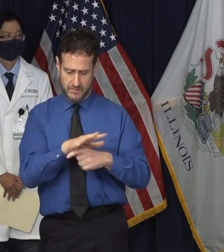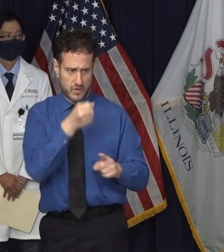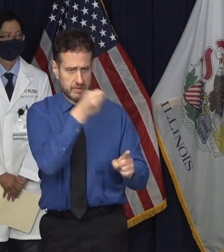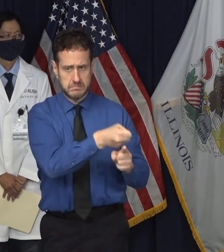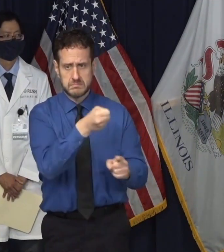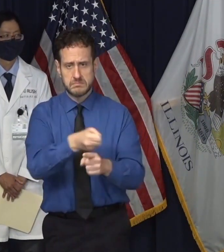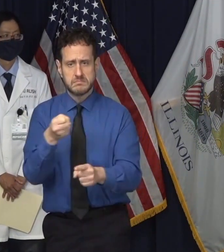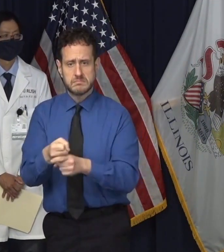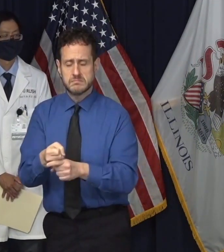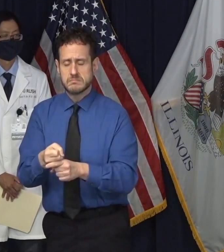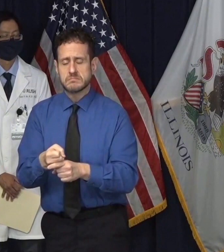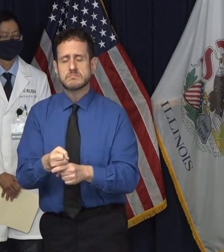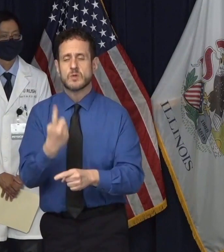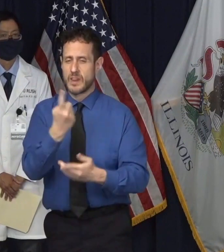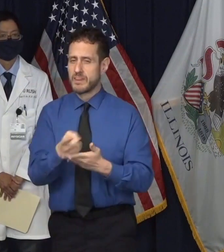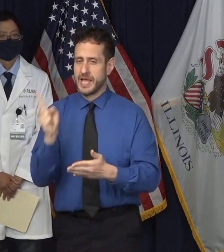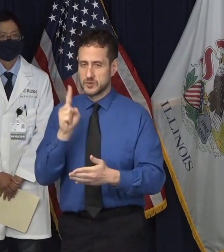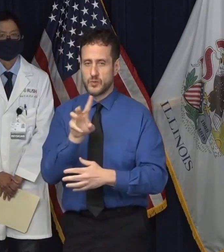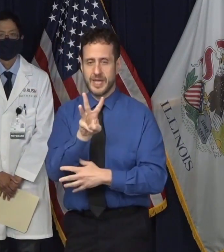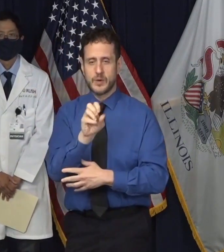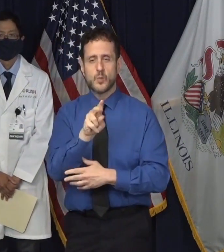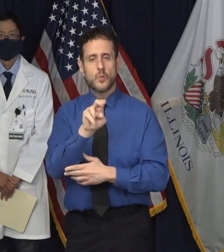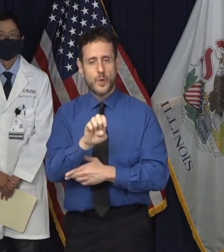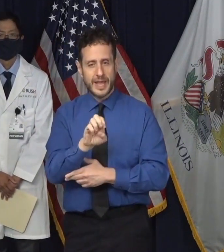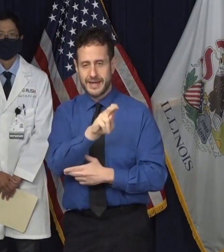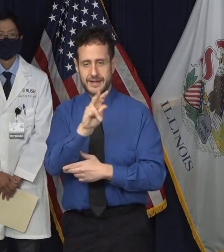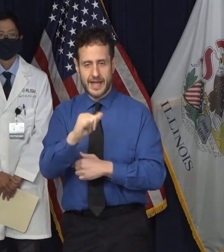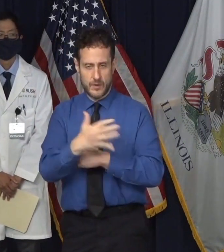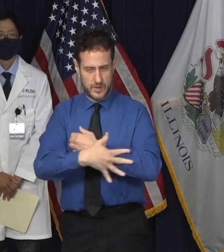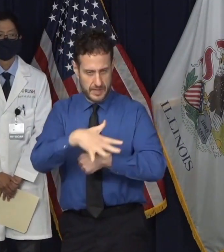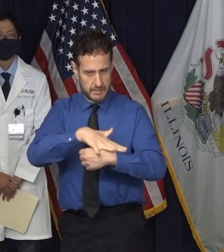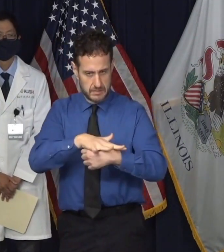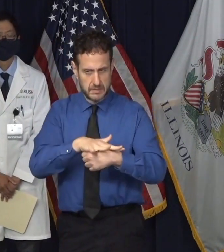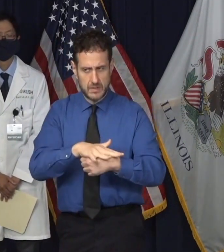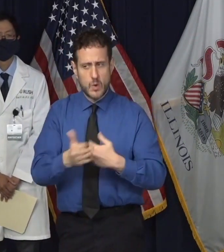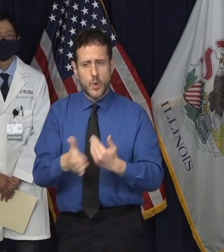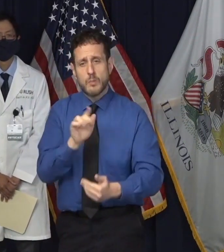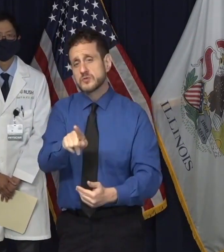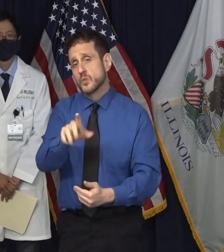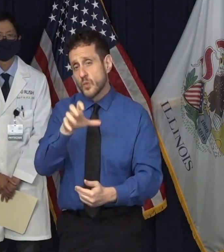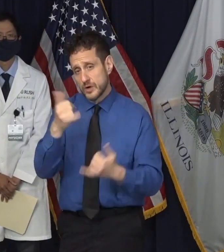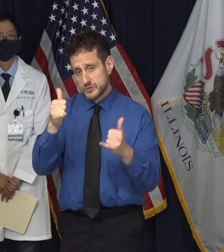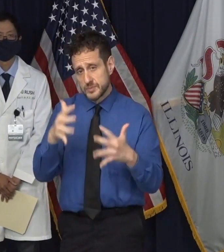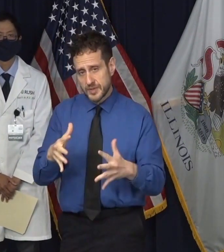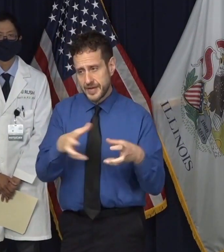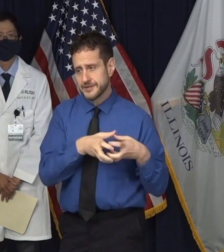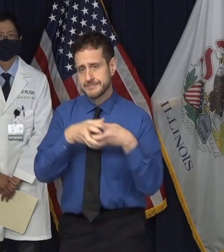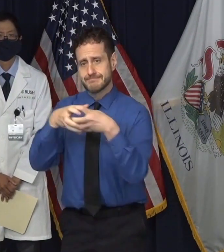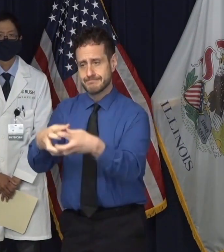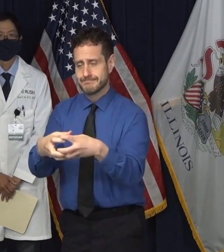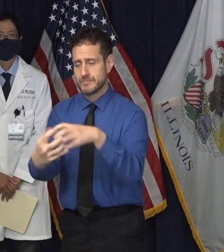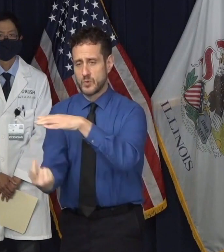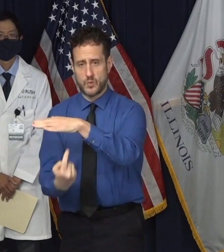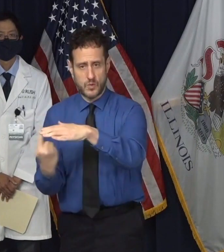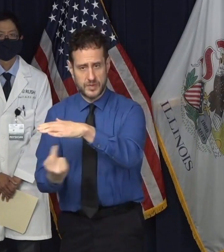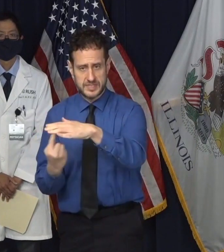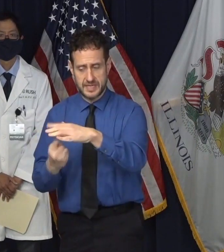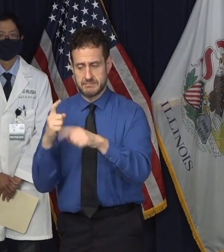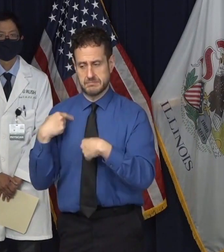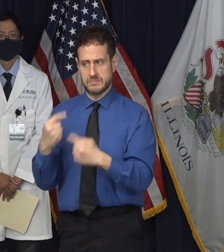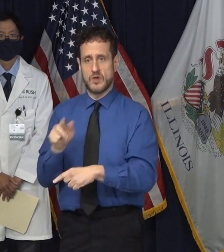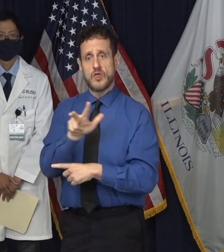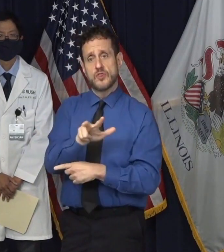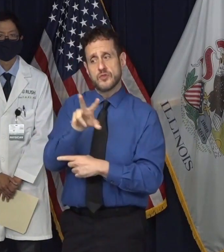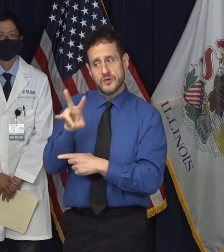just last week in Wayne County, where nearly 100 players have been quarantined and so far 37